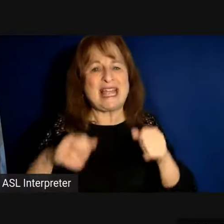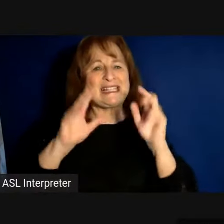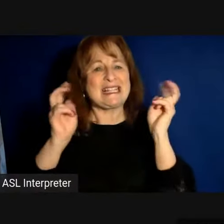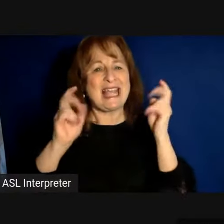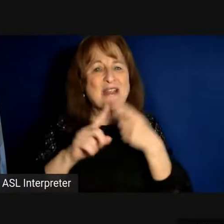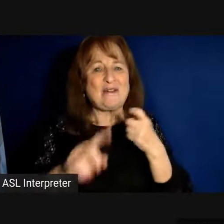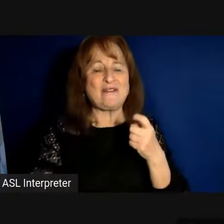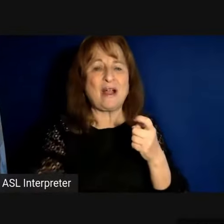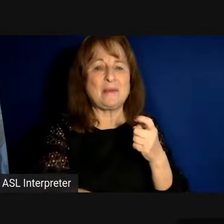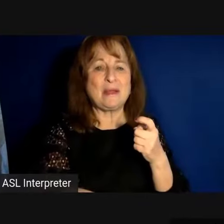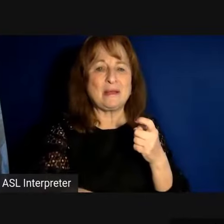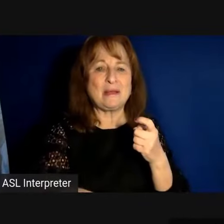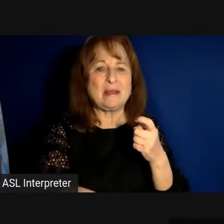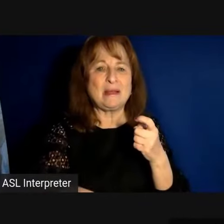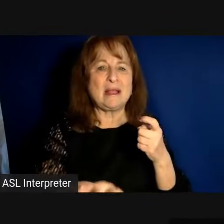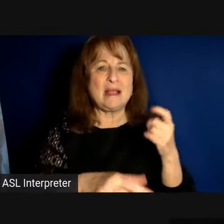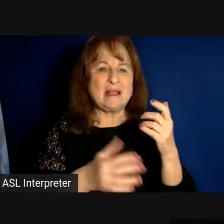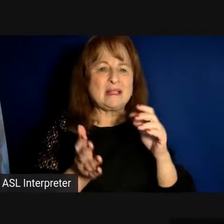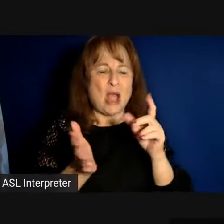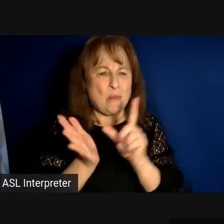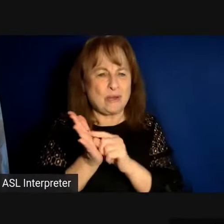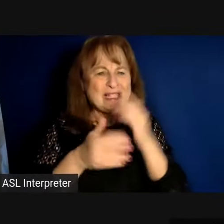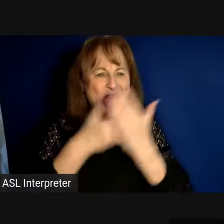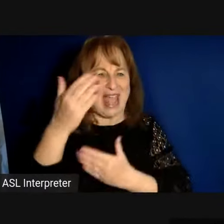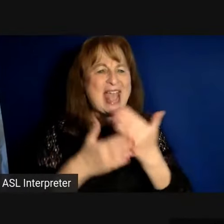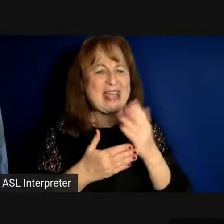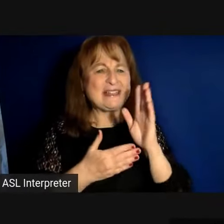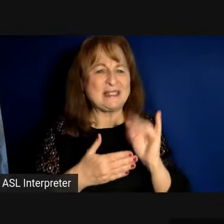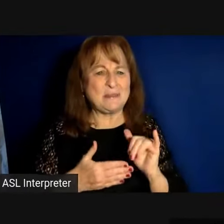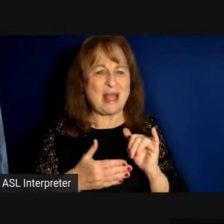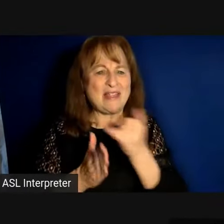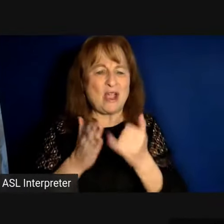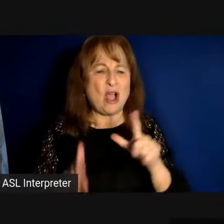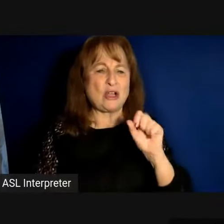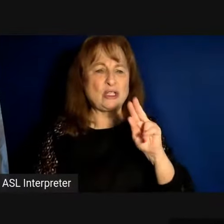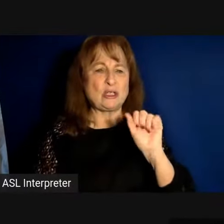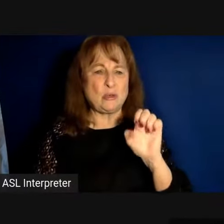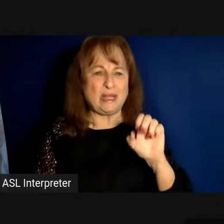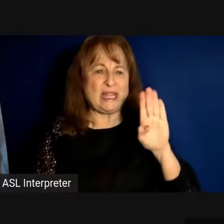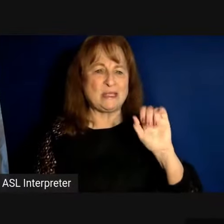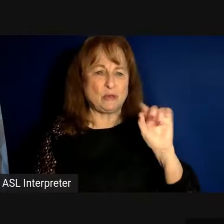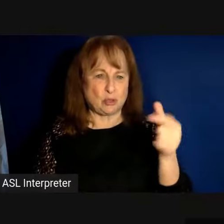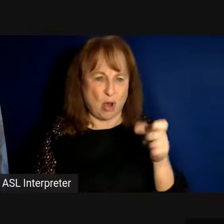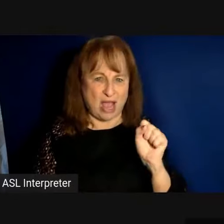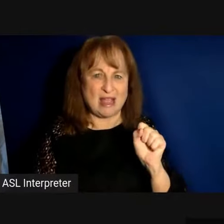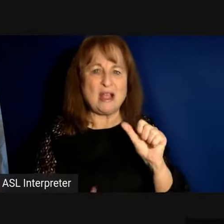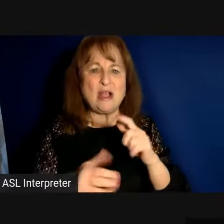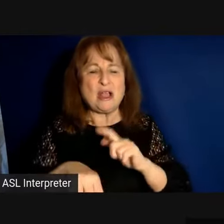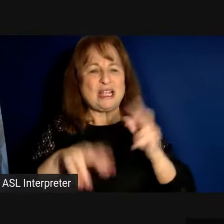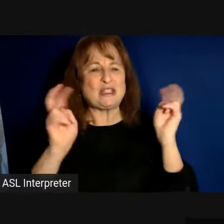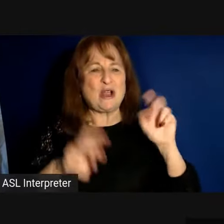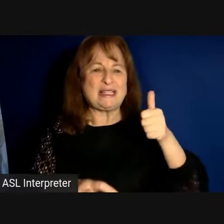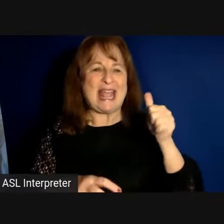a print of hands a series of prints of hands by the artist louise bourgeois it's called 10 a.m is when